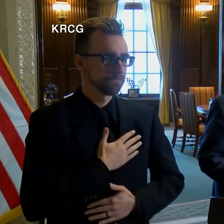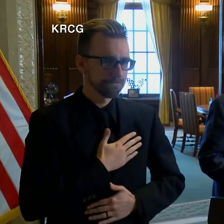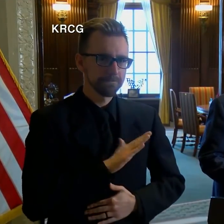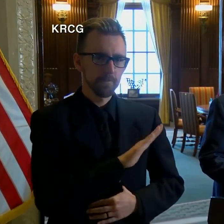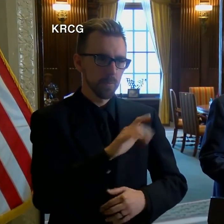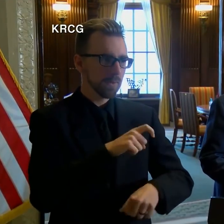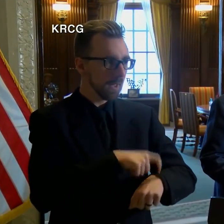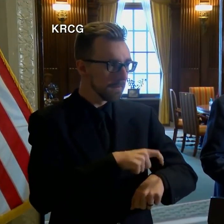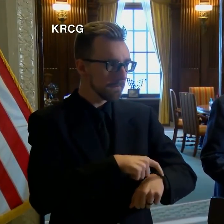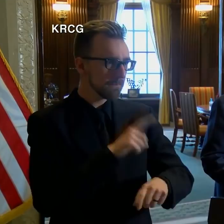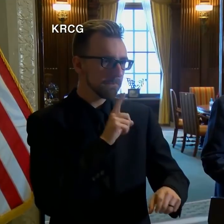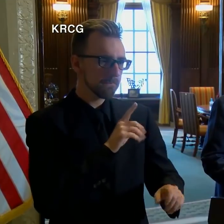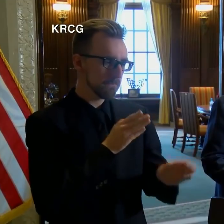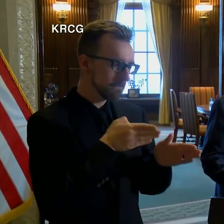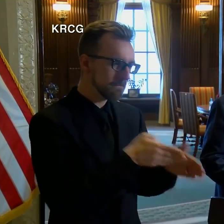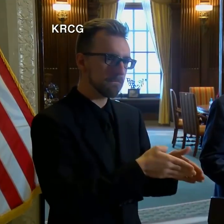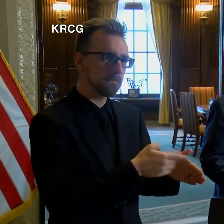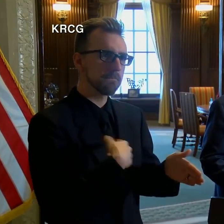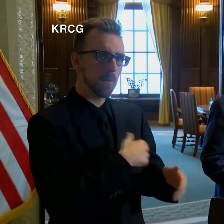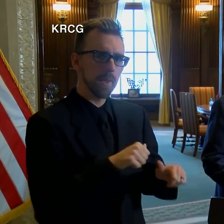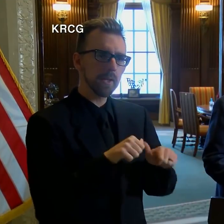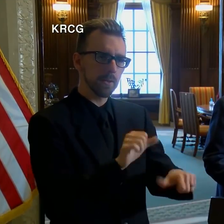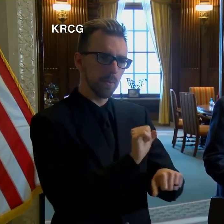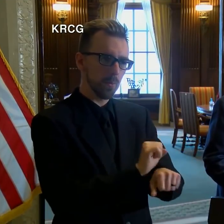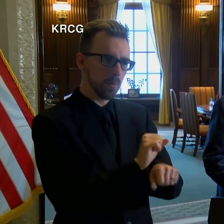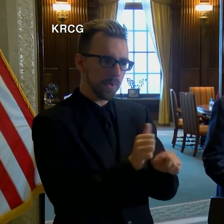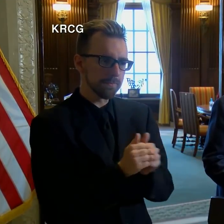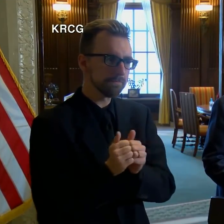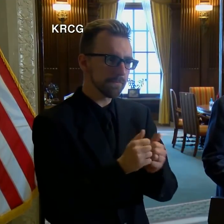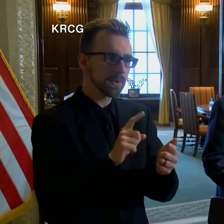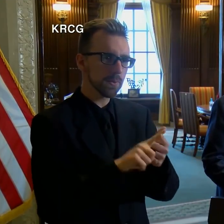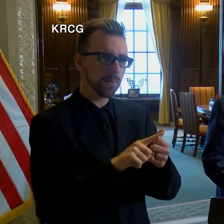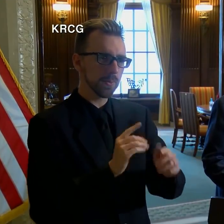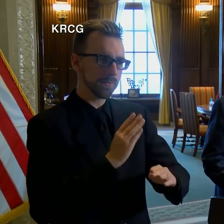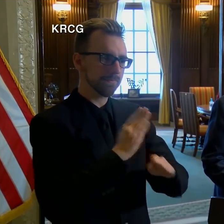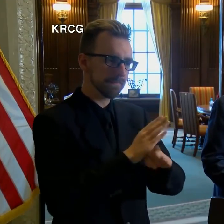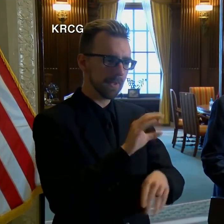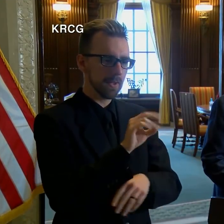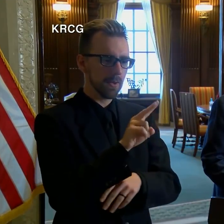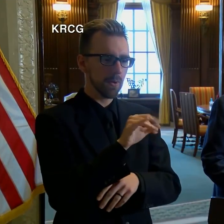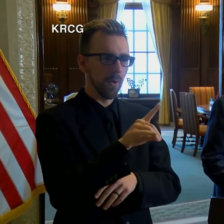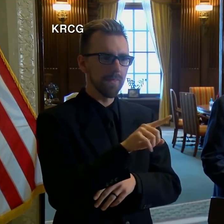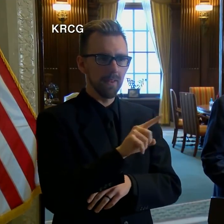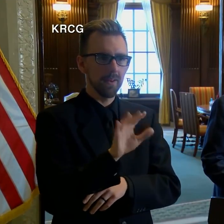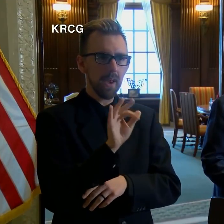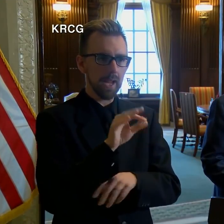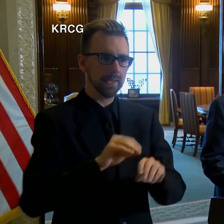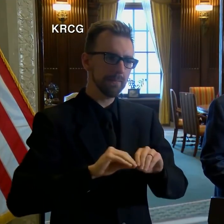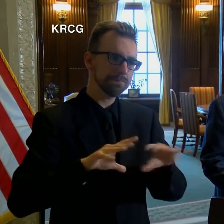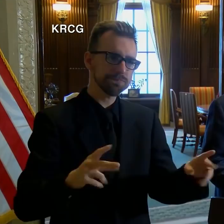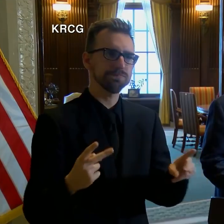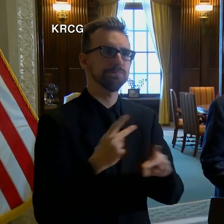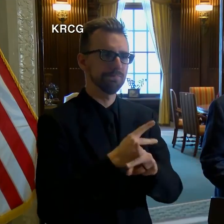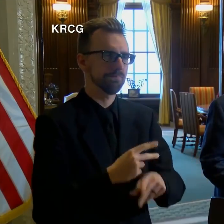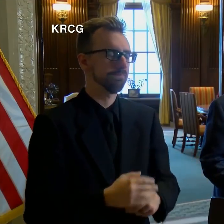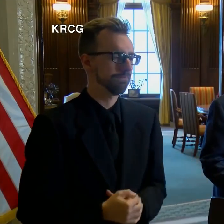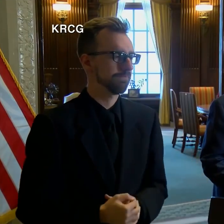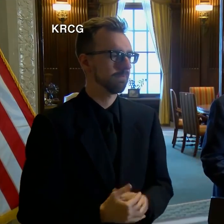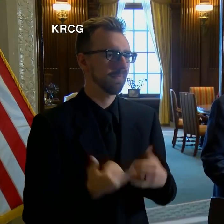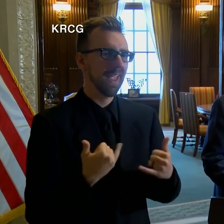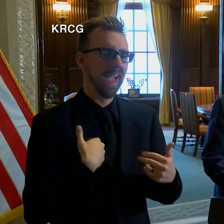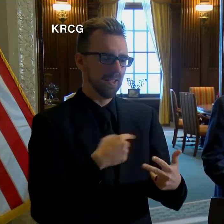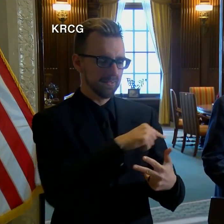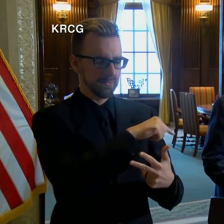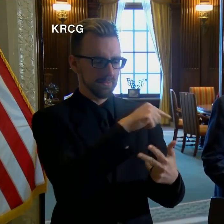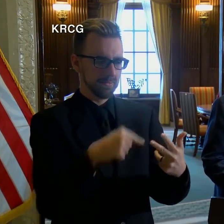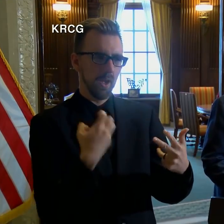commitment as we continue working together to combat COVID-19. Today, there are three reasons, three things